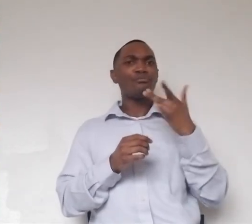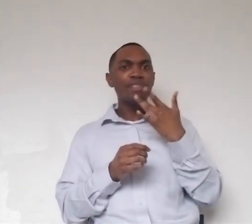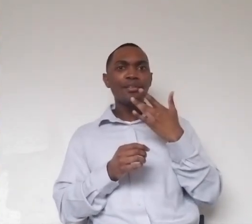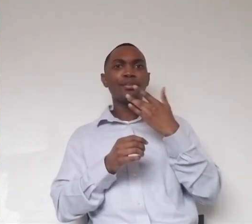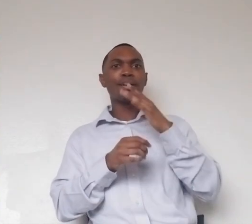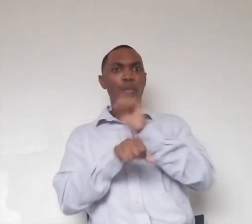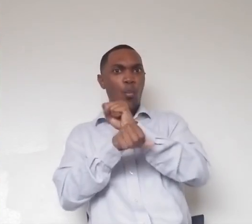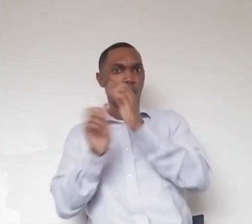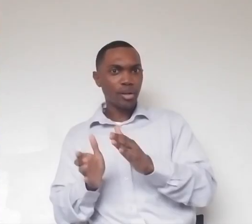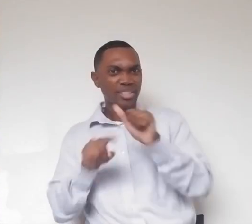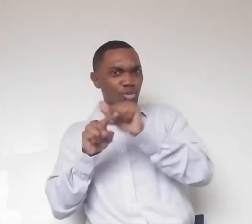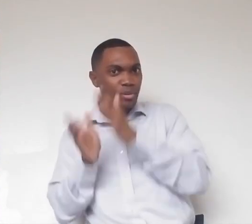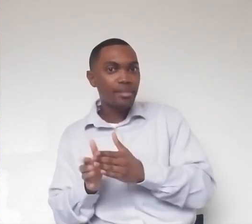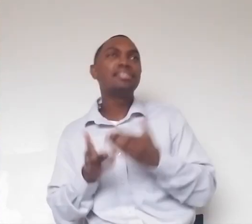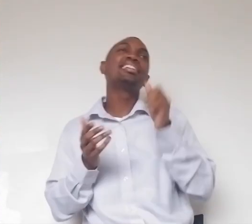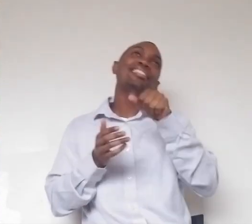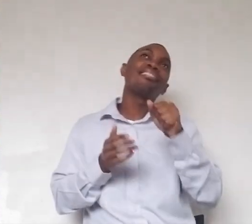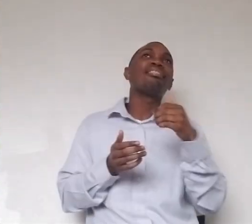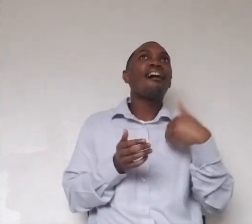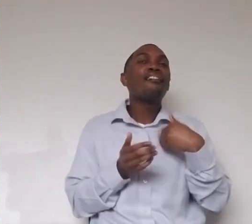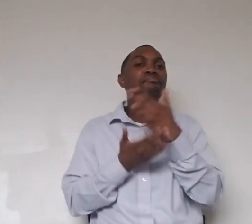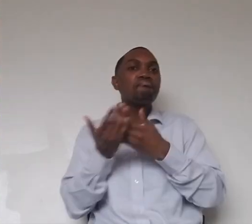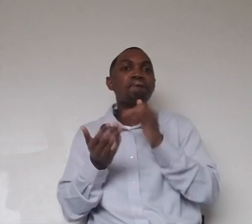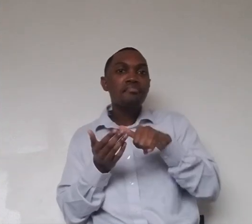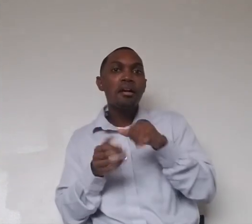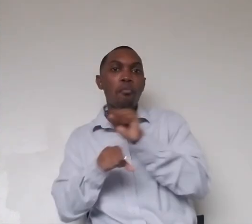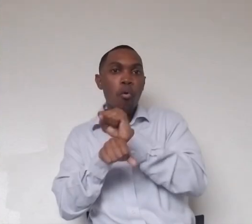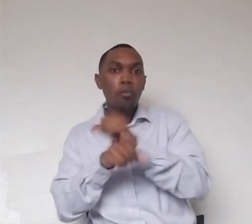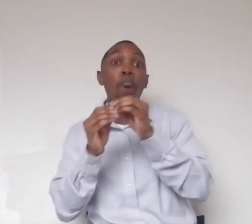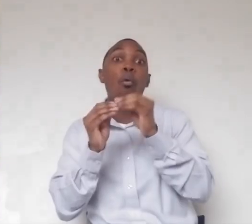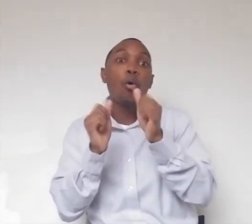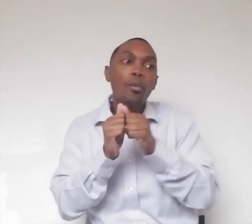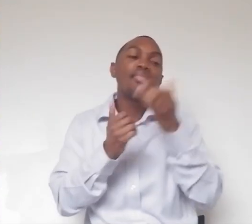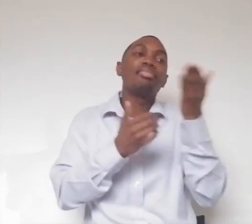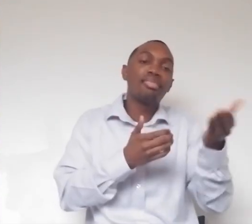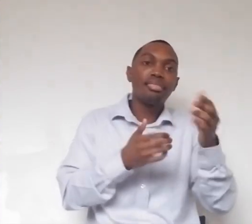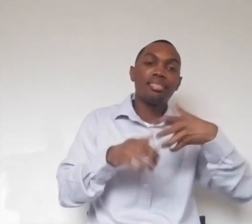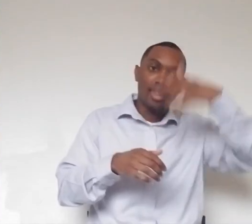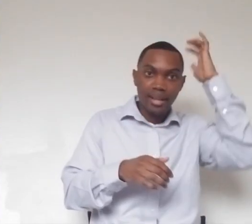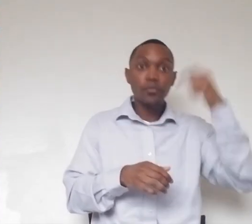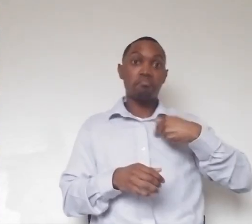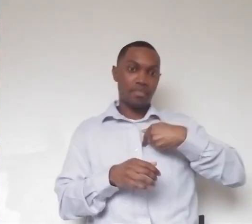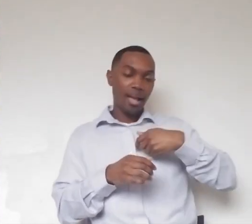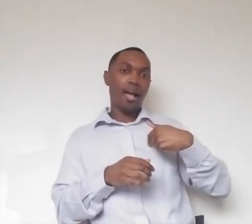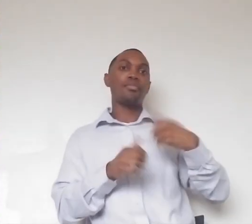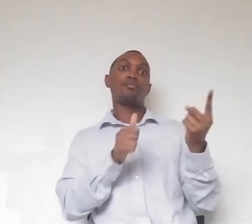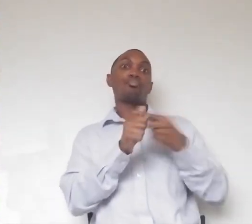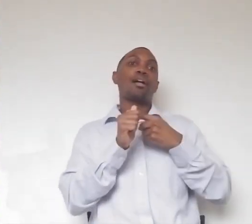um, keepers that work more frequently with them than other keepers might. So I'm the primary keeper on their routine, so I get to see these guys usually